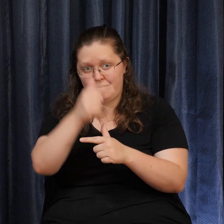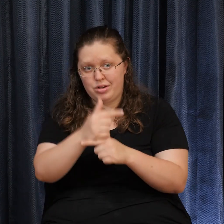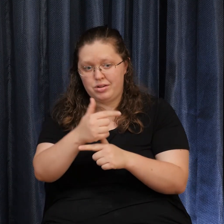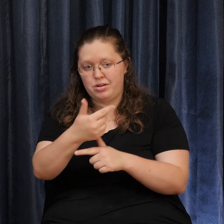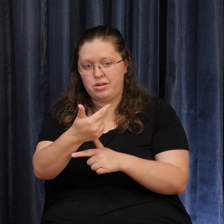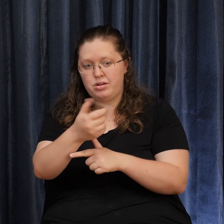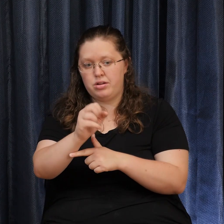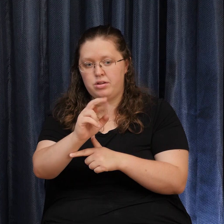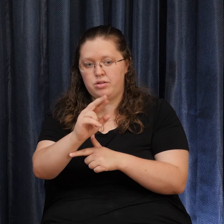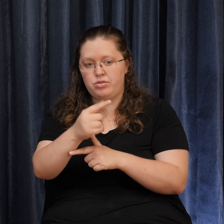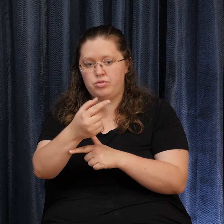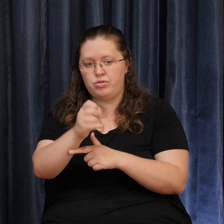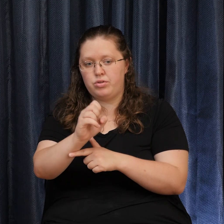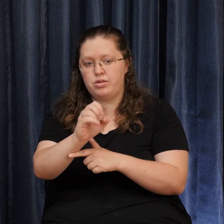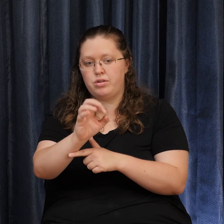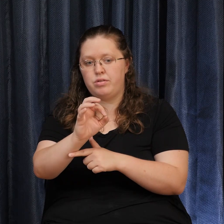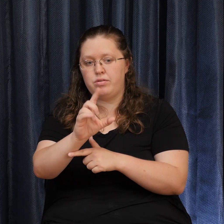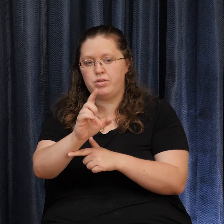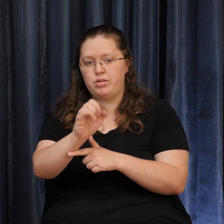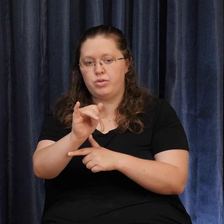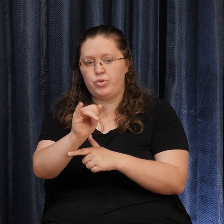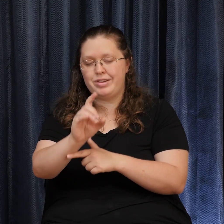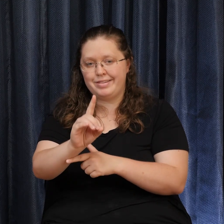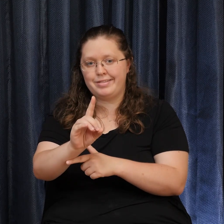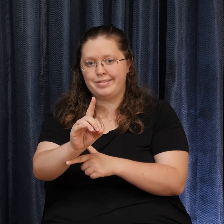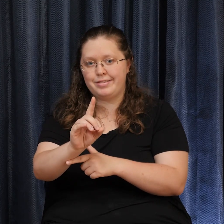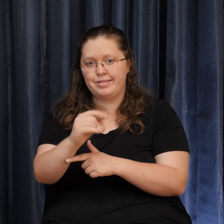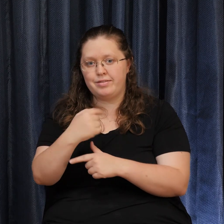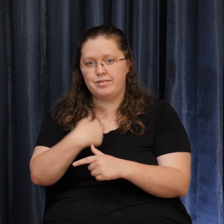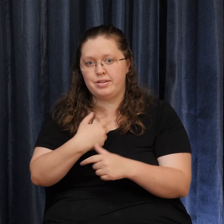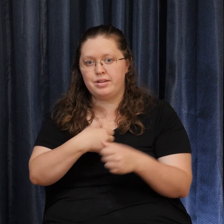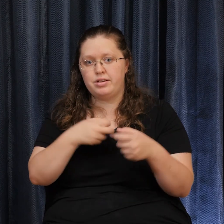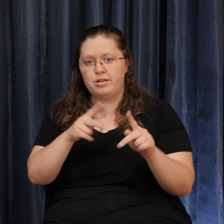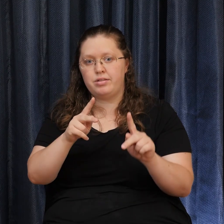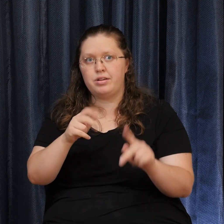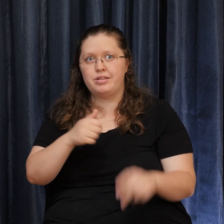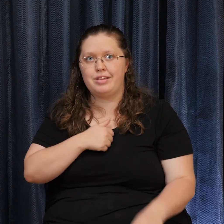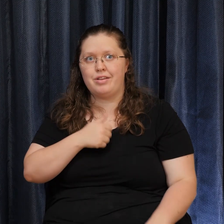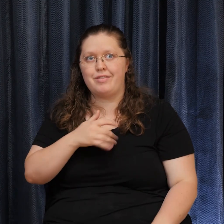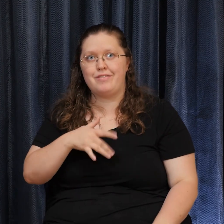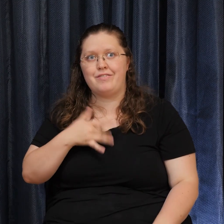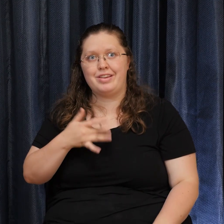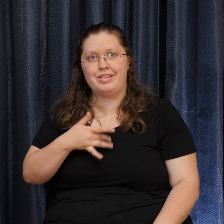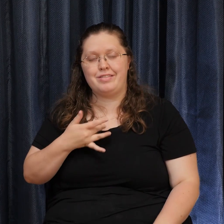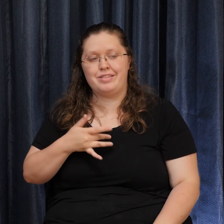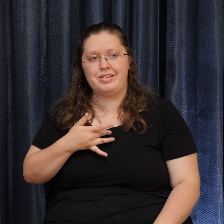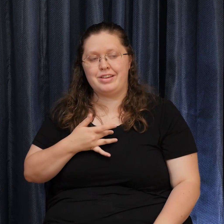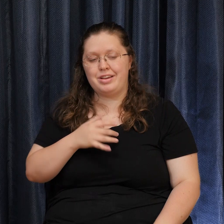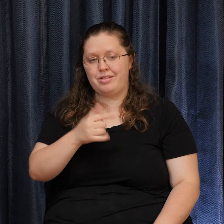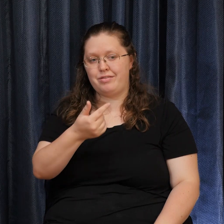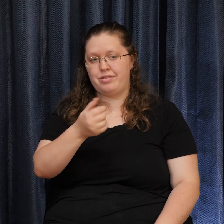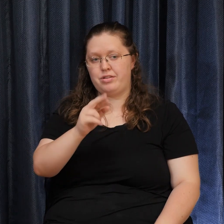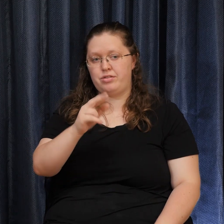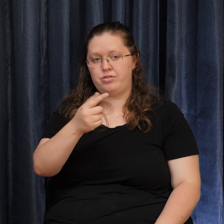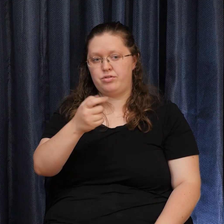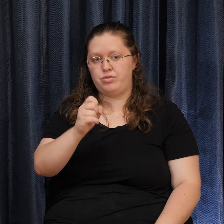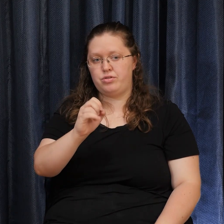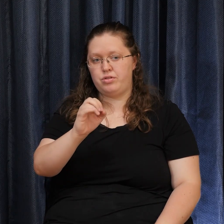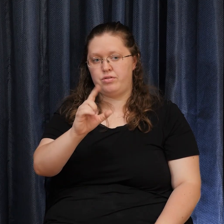We allow ourselves To feel the feeling Of his spirit And his light As we draw it Close to us